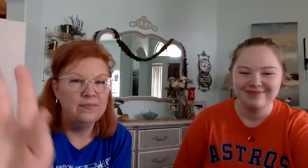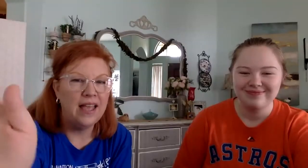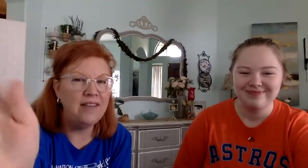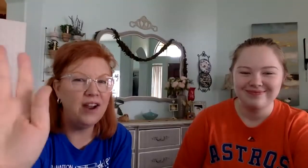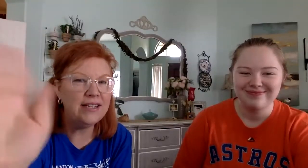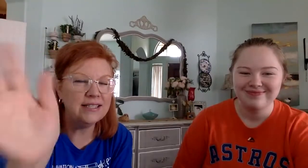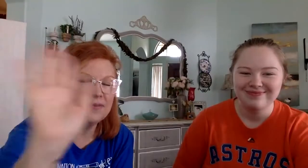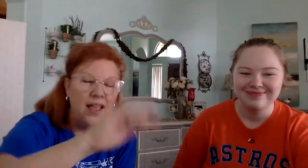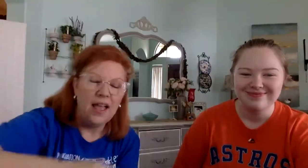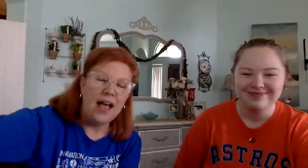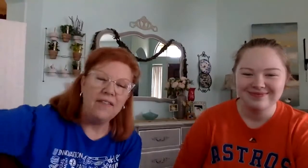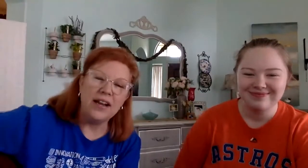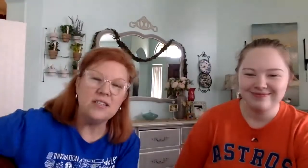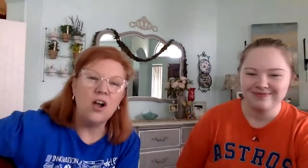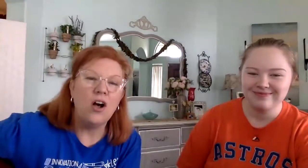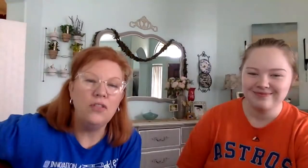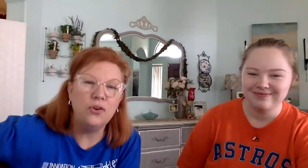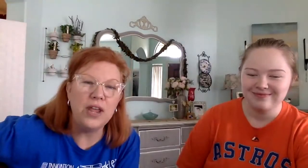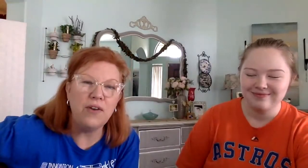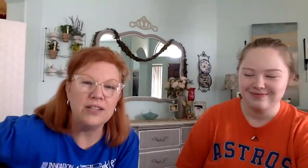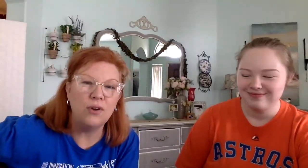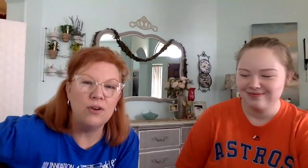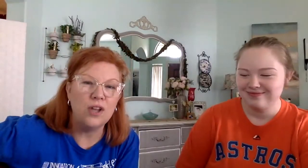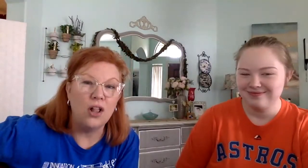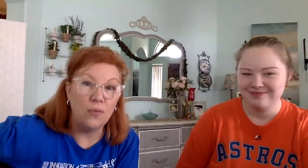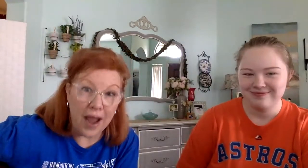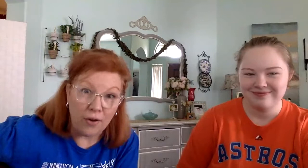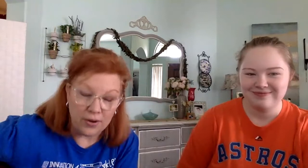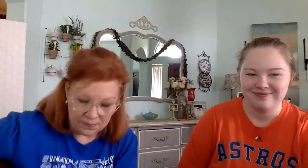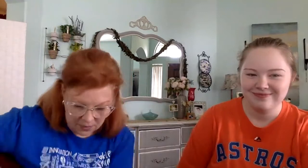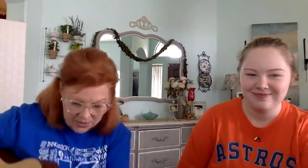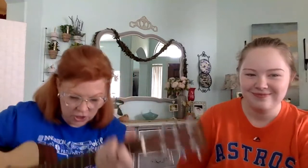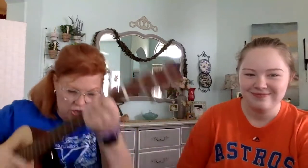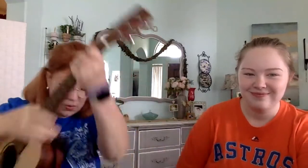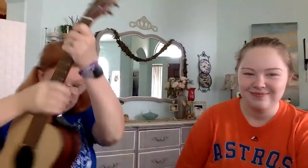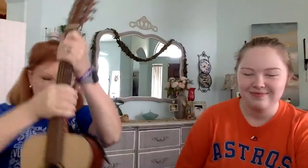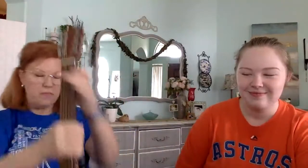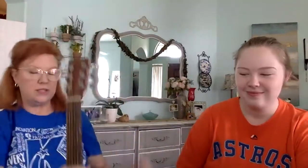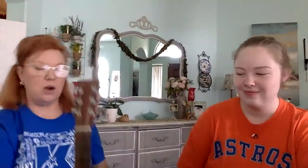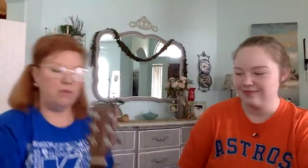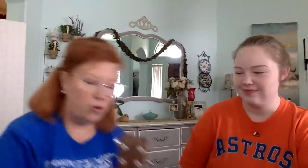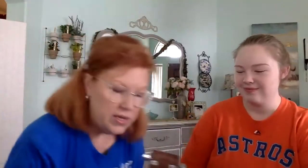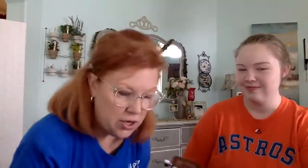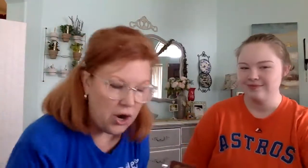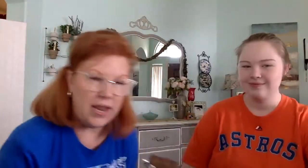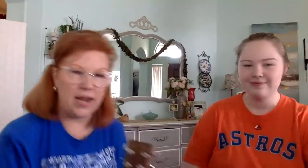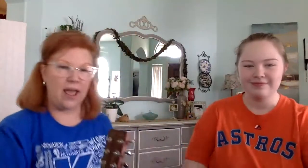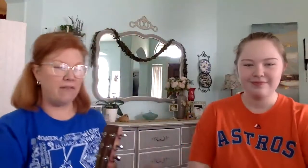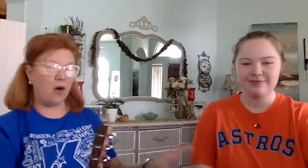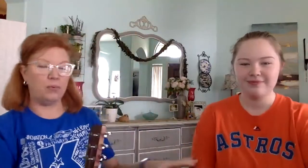Hey friends! I've got a song called The Green Grass Grows All Around. I'm going to show you what the movements are before we start it and I have a helper